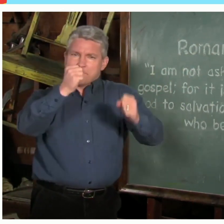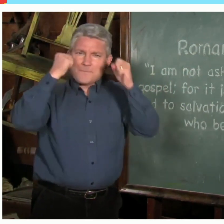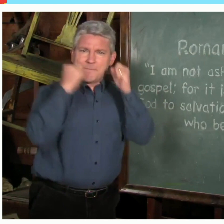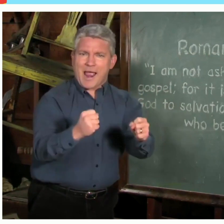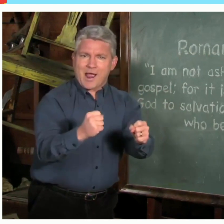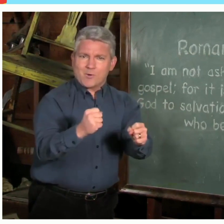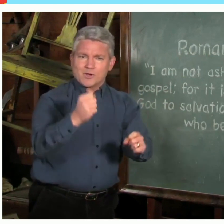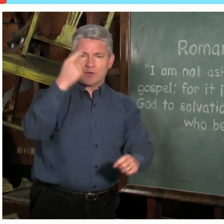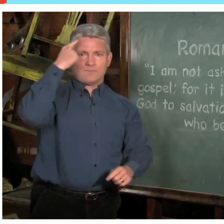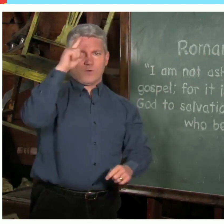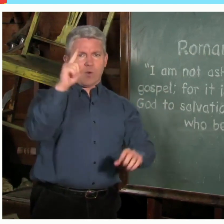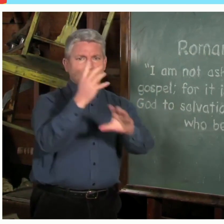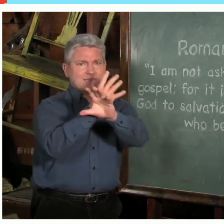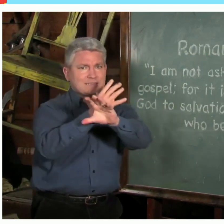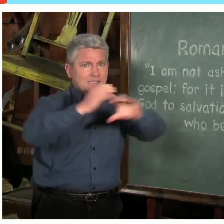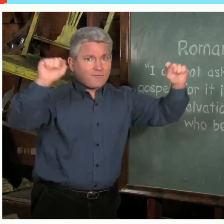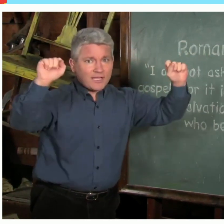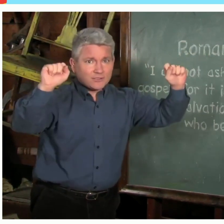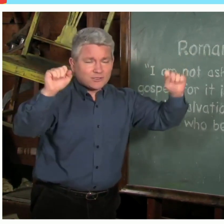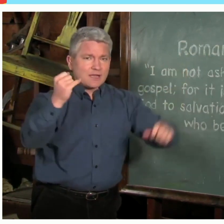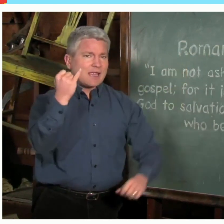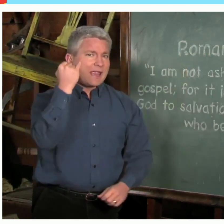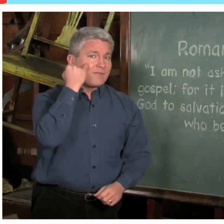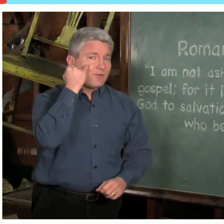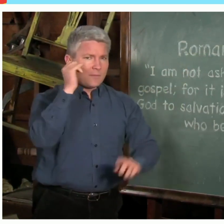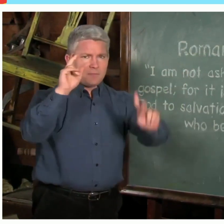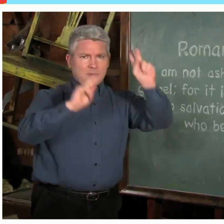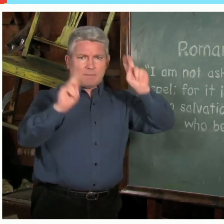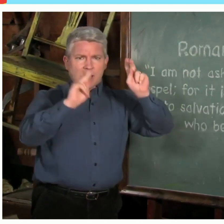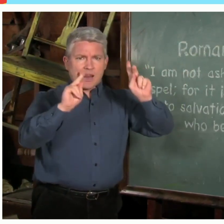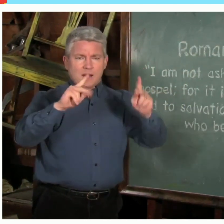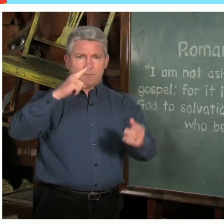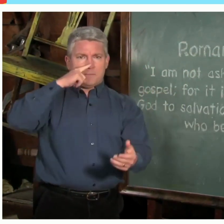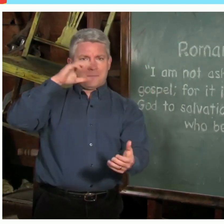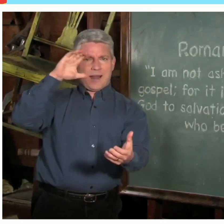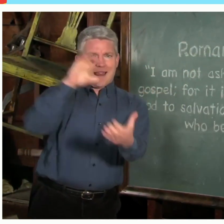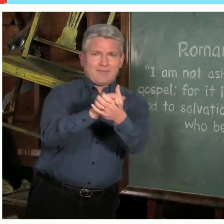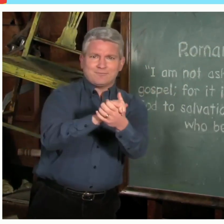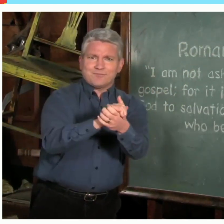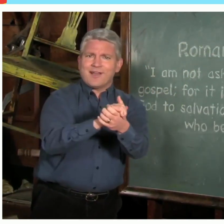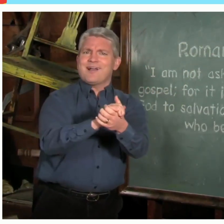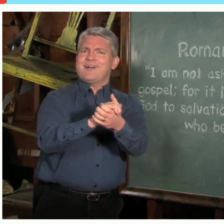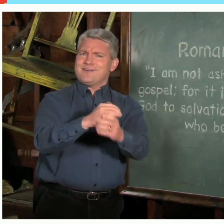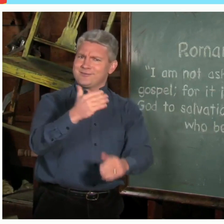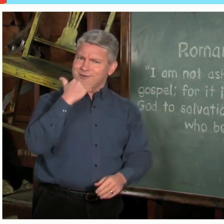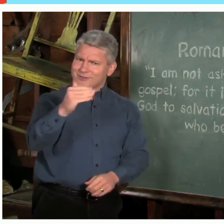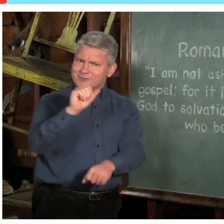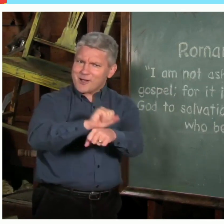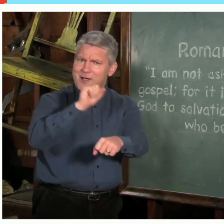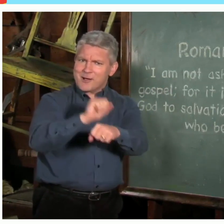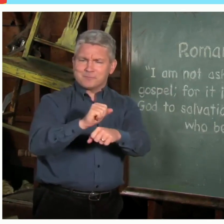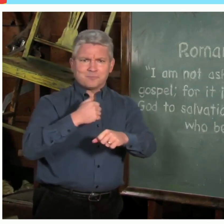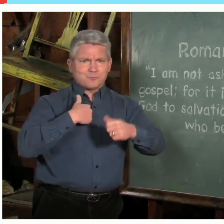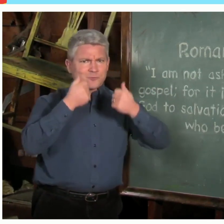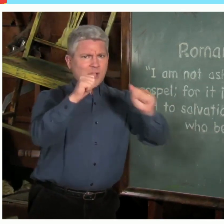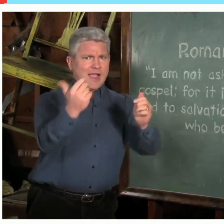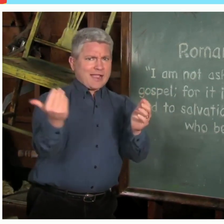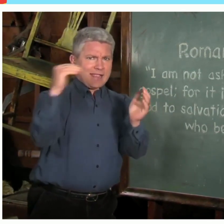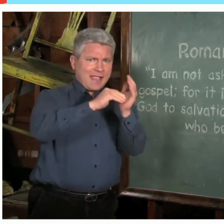power of God to salvation for everyone who believes. Good job. Let's do it